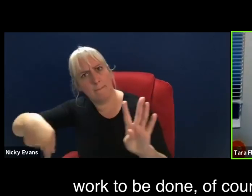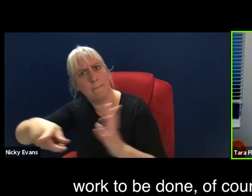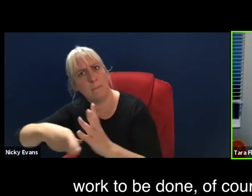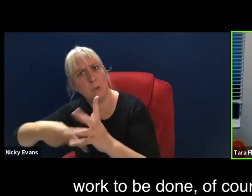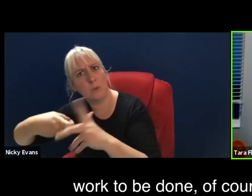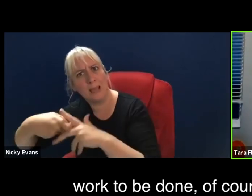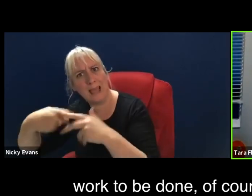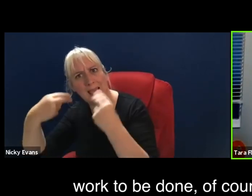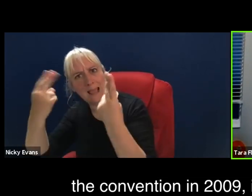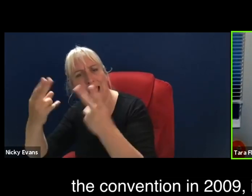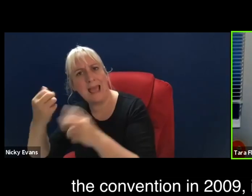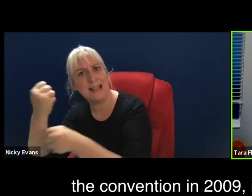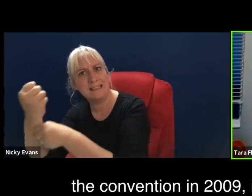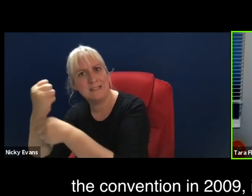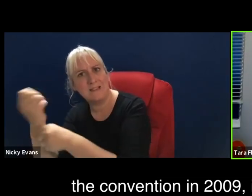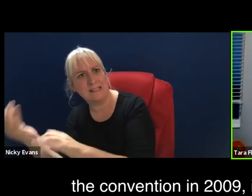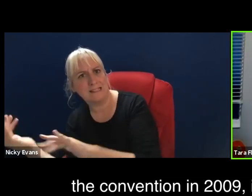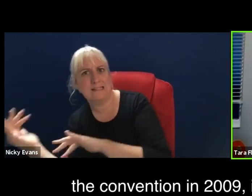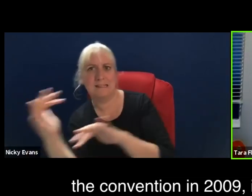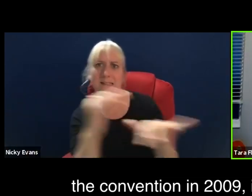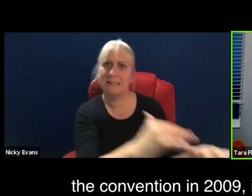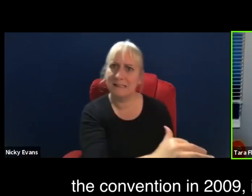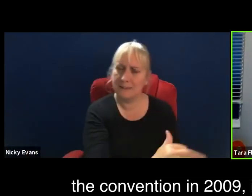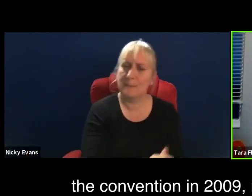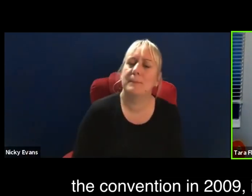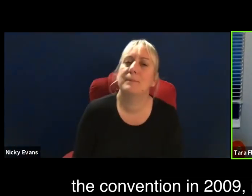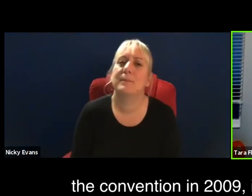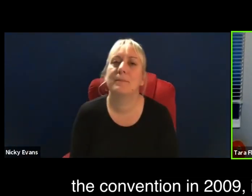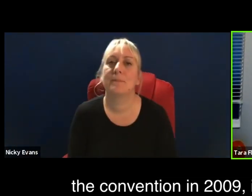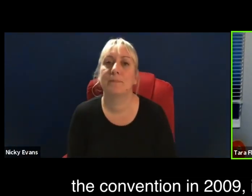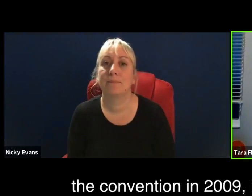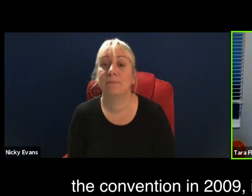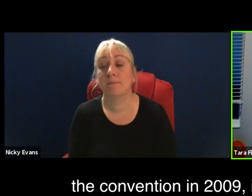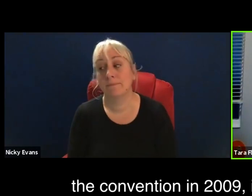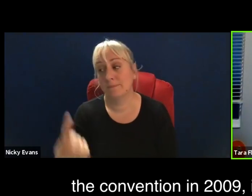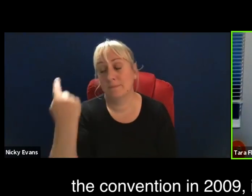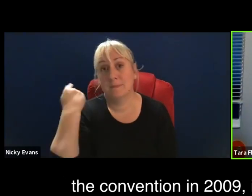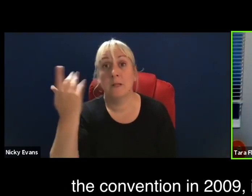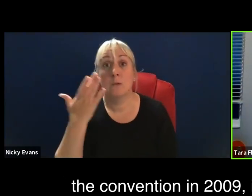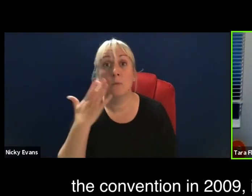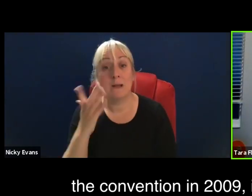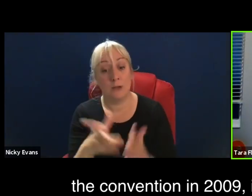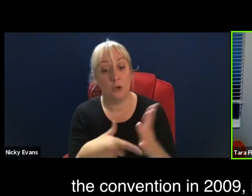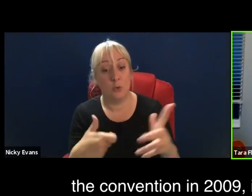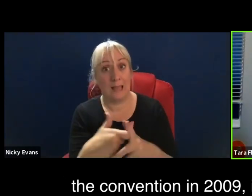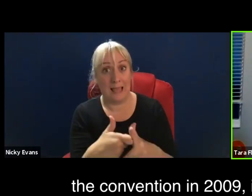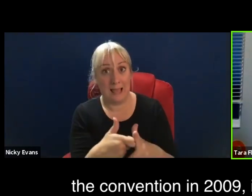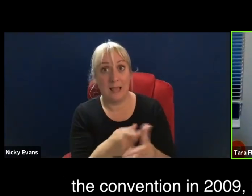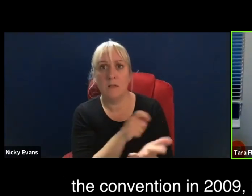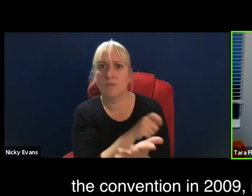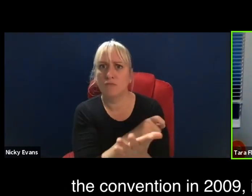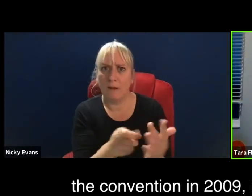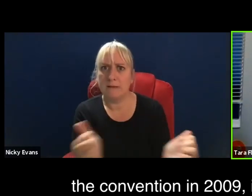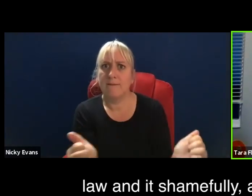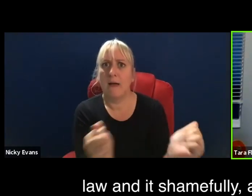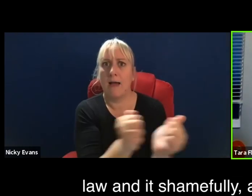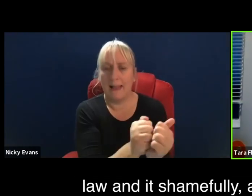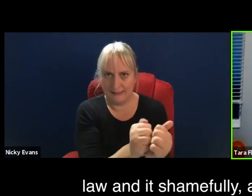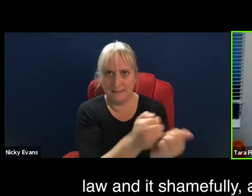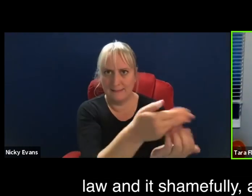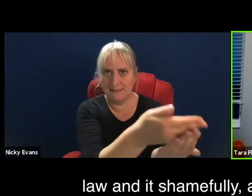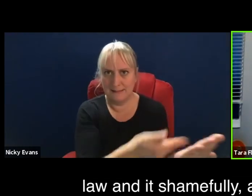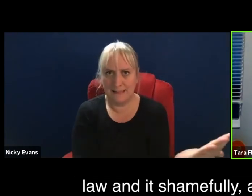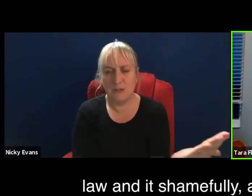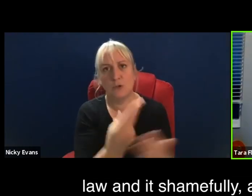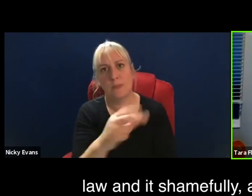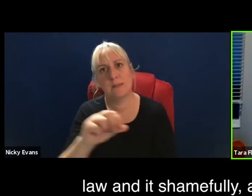is. When the UK ratified the Convention in 2009, it didn't make it part of